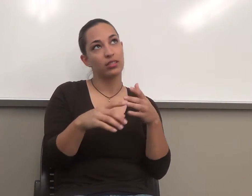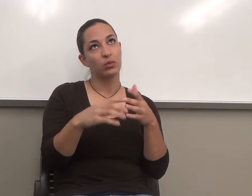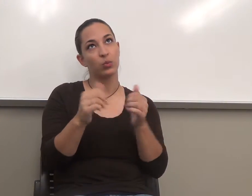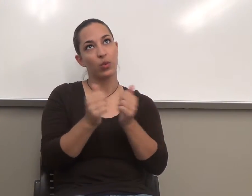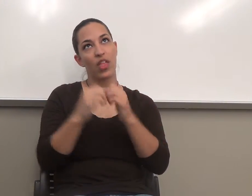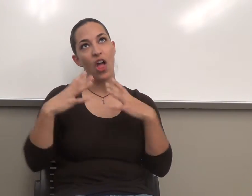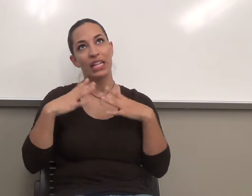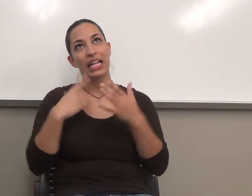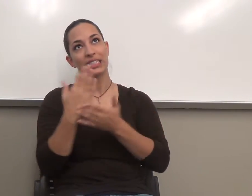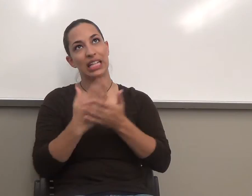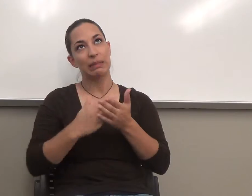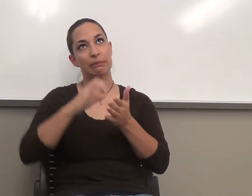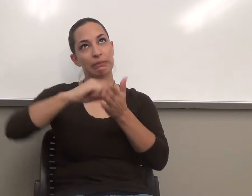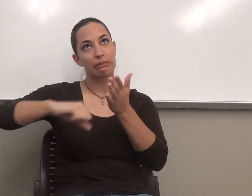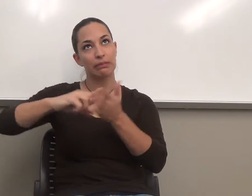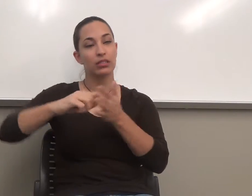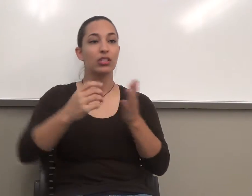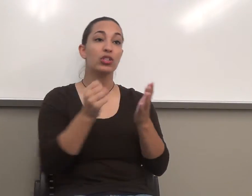six class meetings in a three